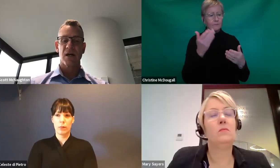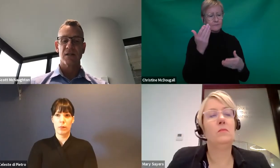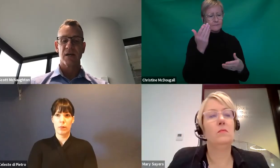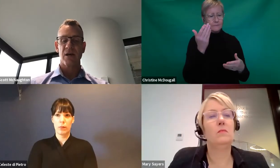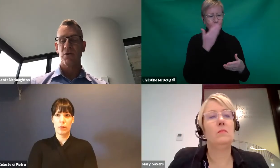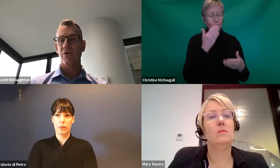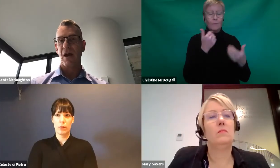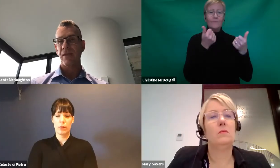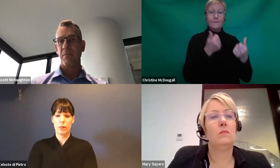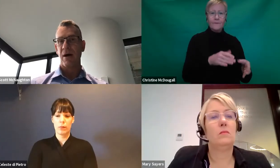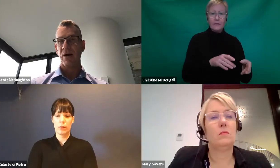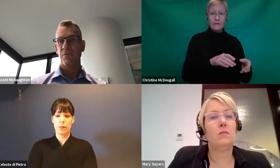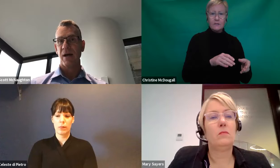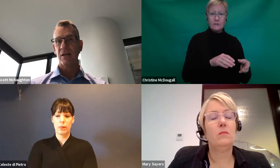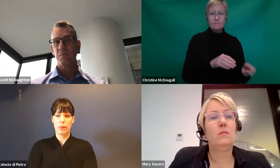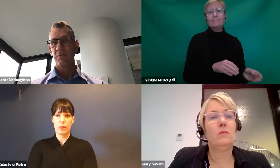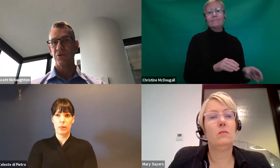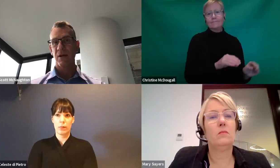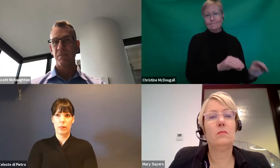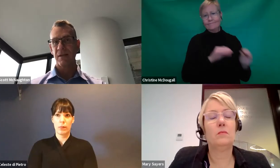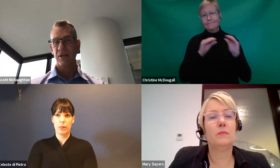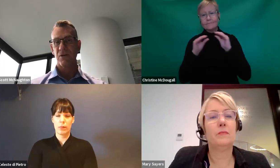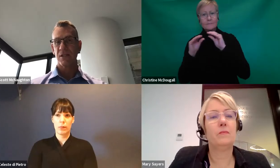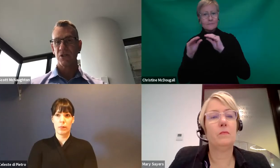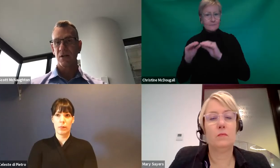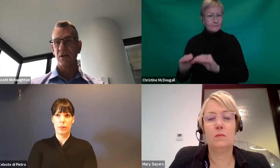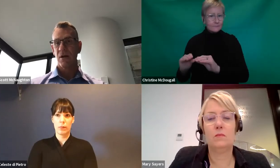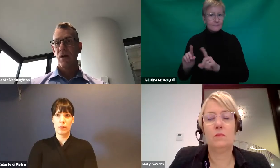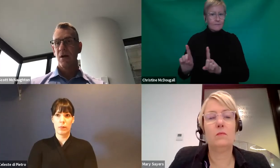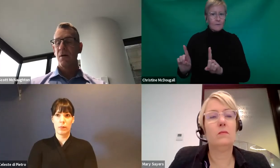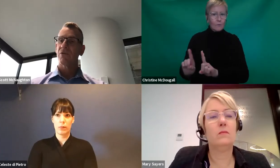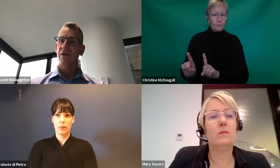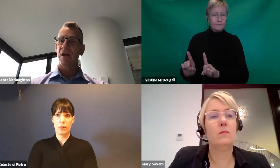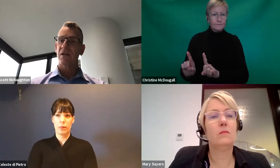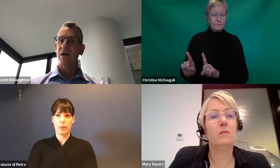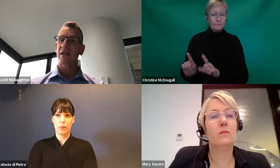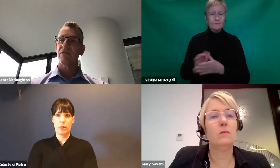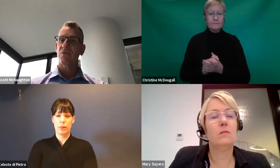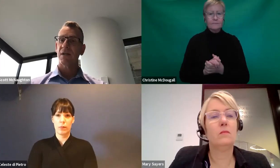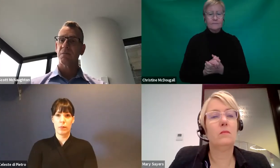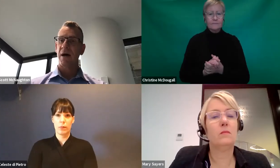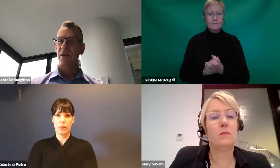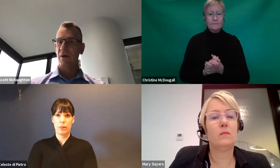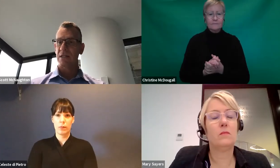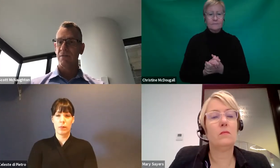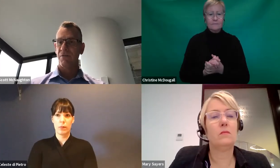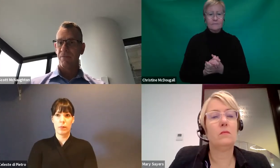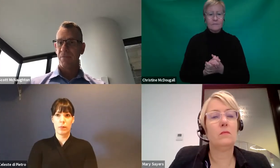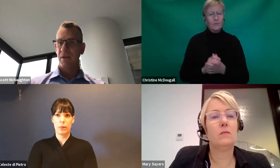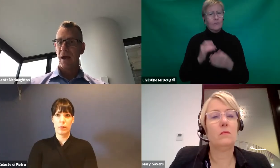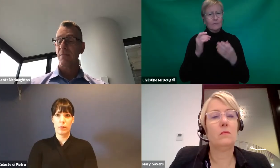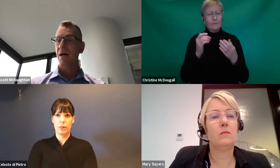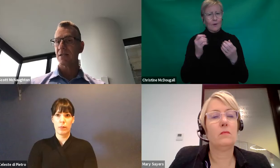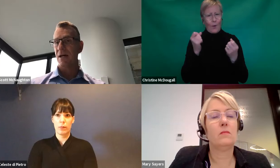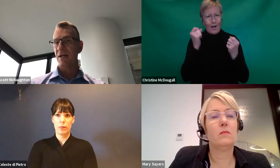designed to help create that pathway as people make that transition. But it really recognised that everyone's pathway is different